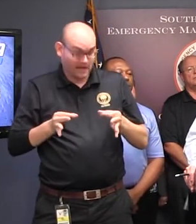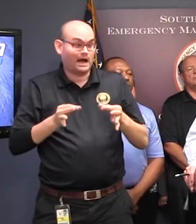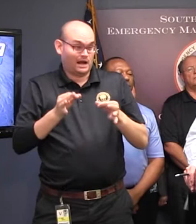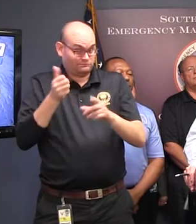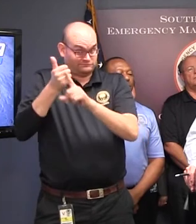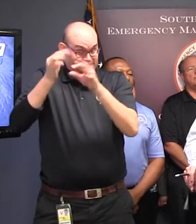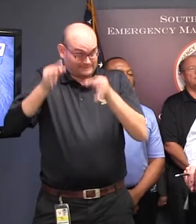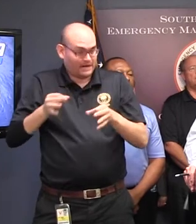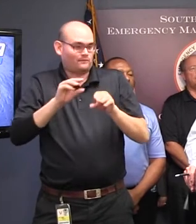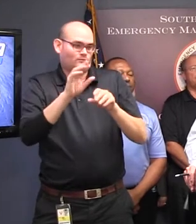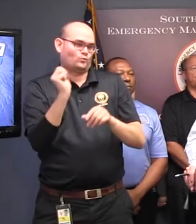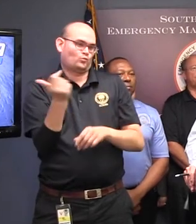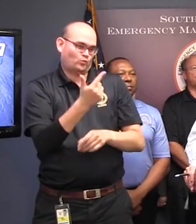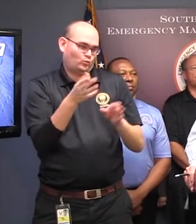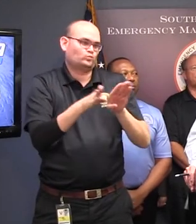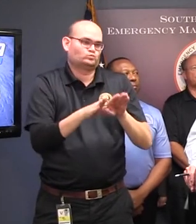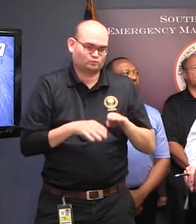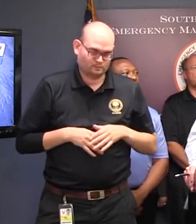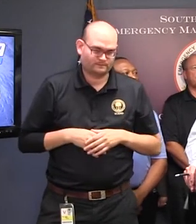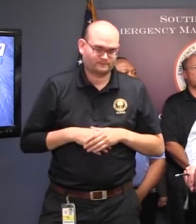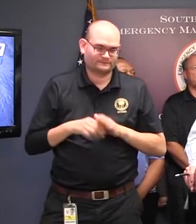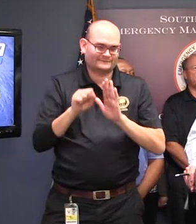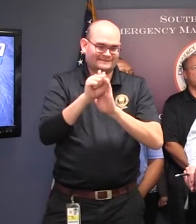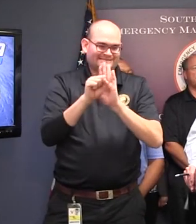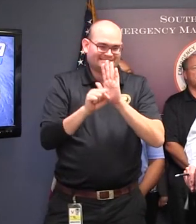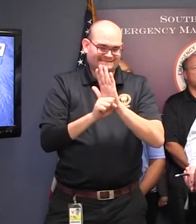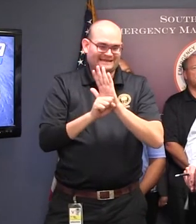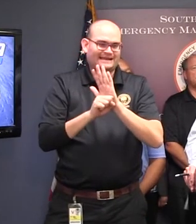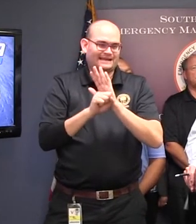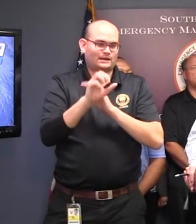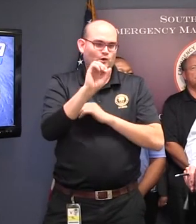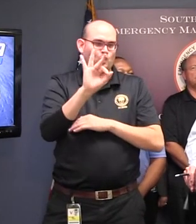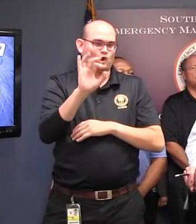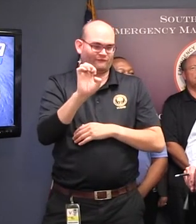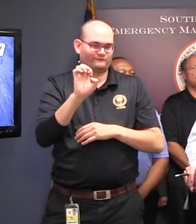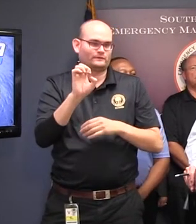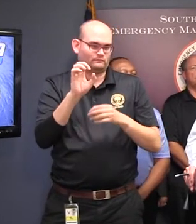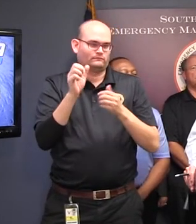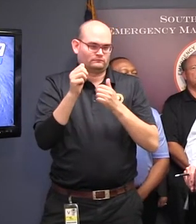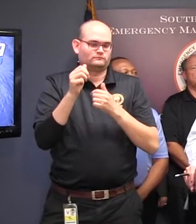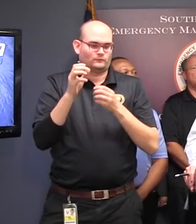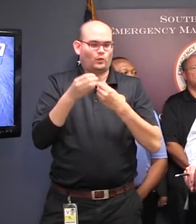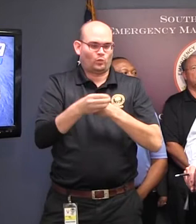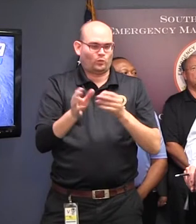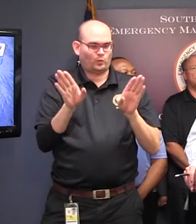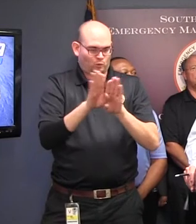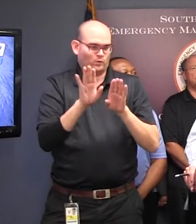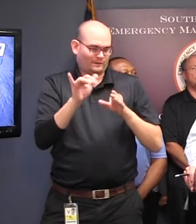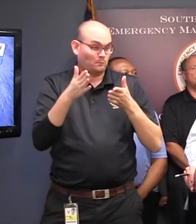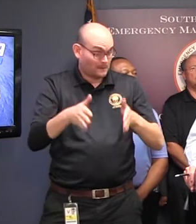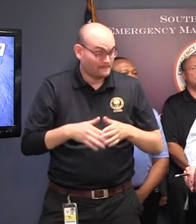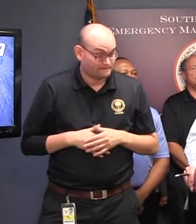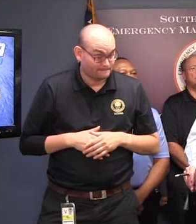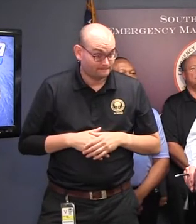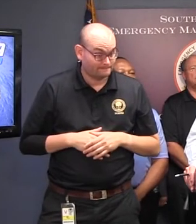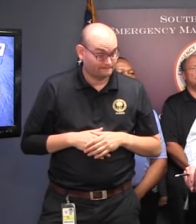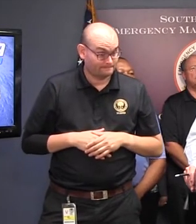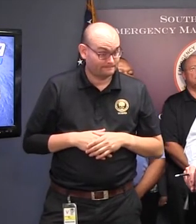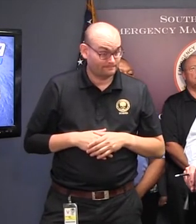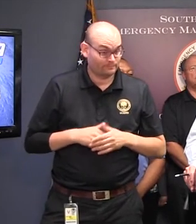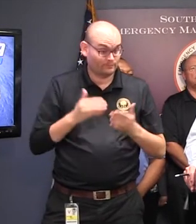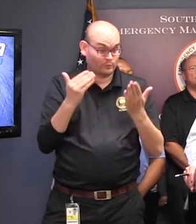In the question of the health care facilities, based on new information, I have rescinded